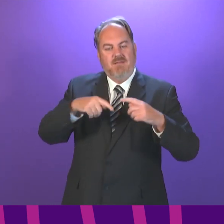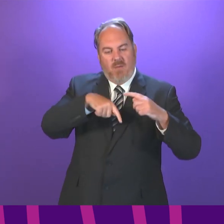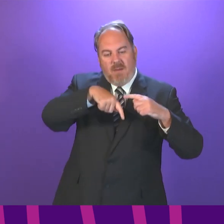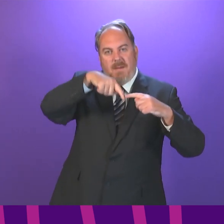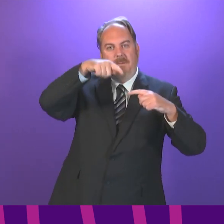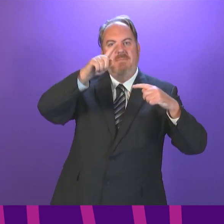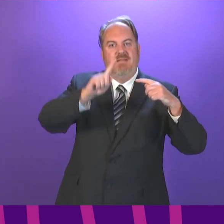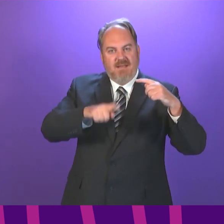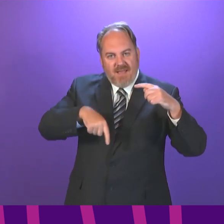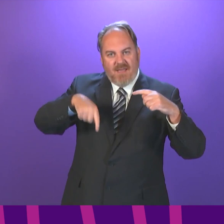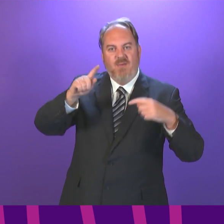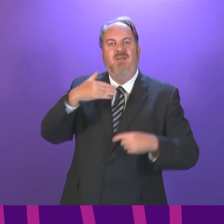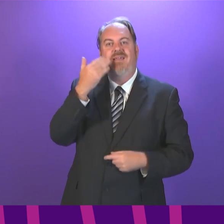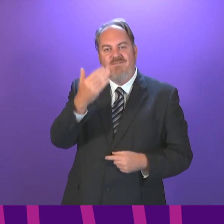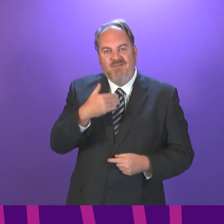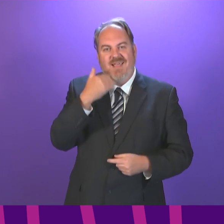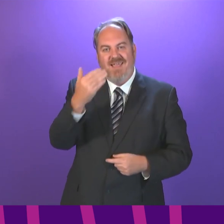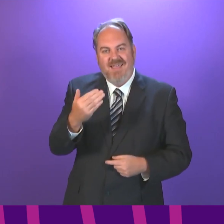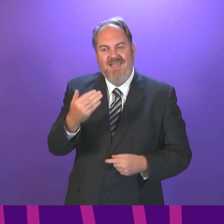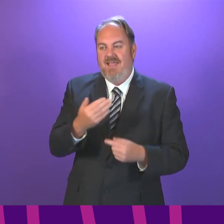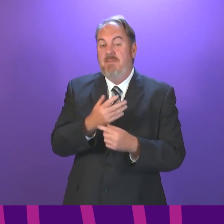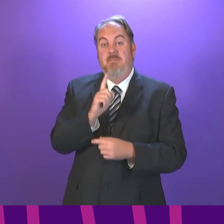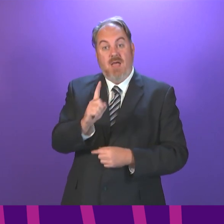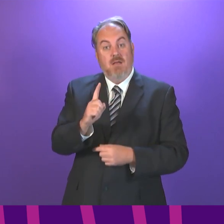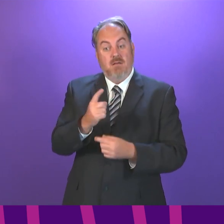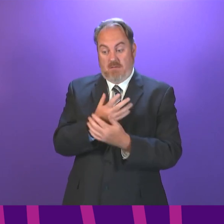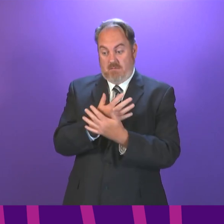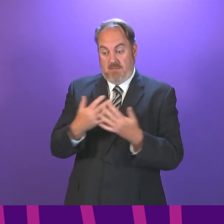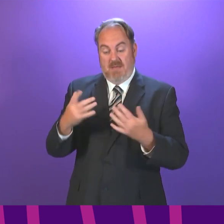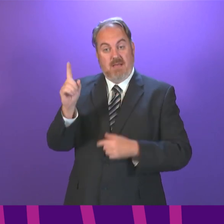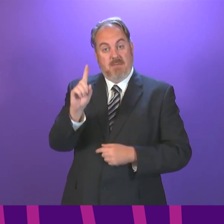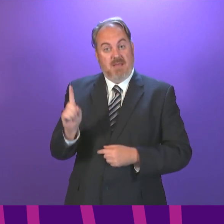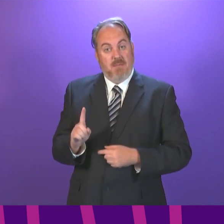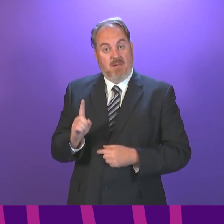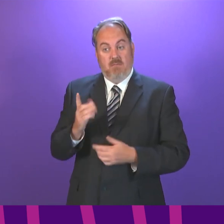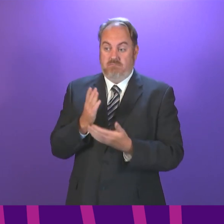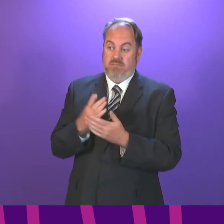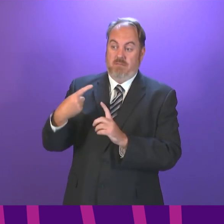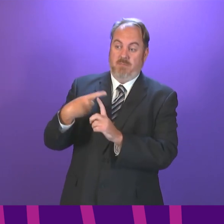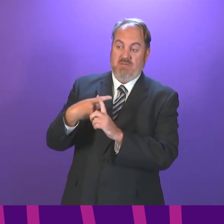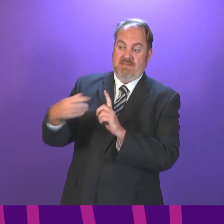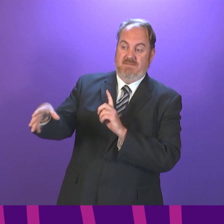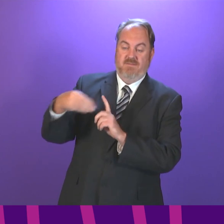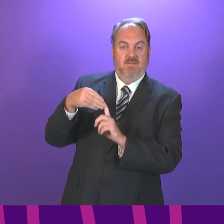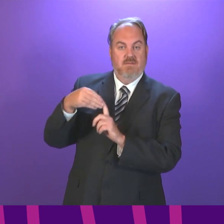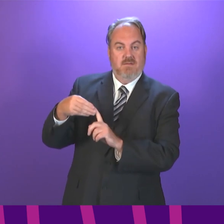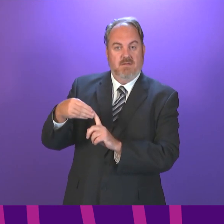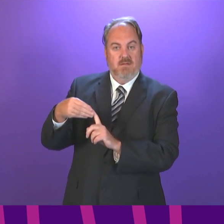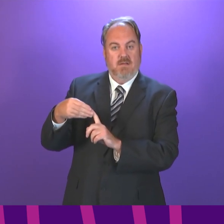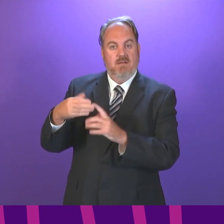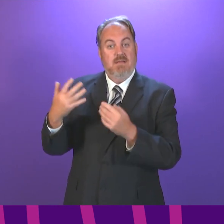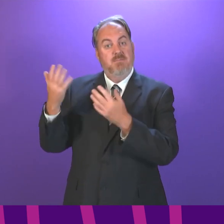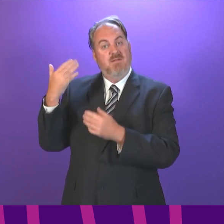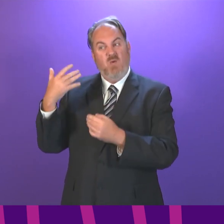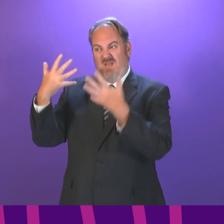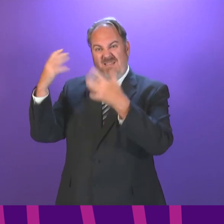proportion of tests that are positive has also fallen from more than 10 per cent to now less than 6 per cent.